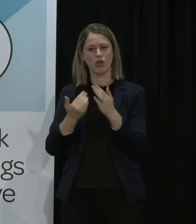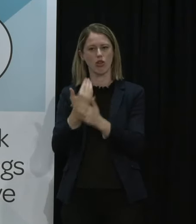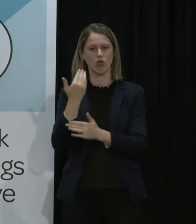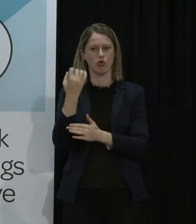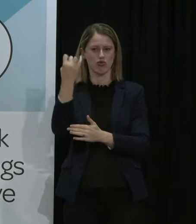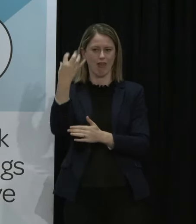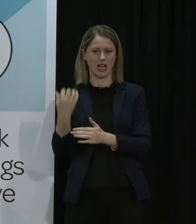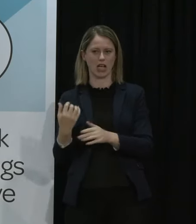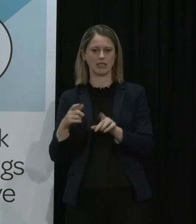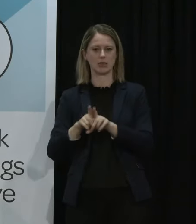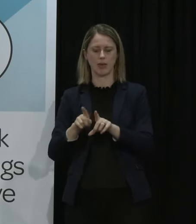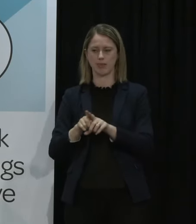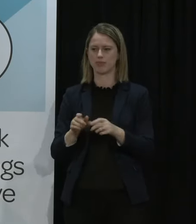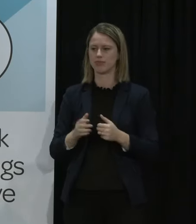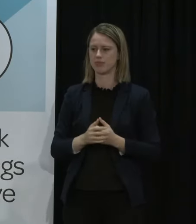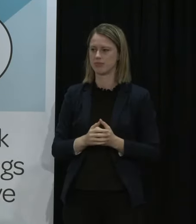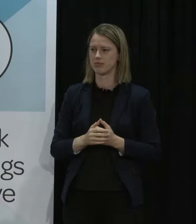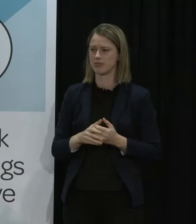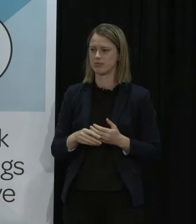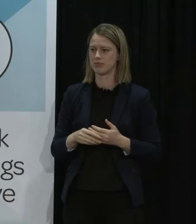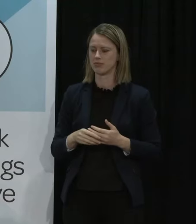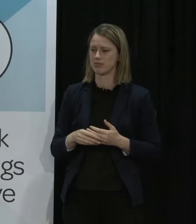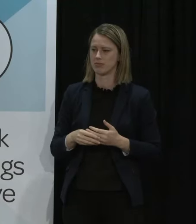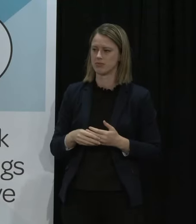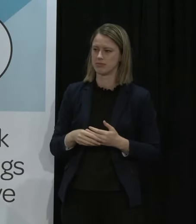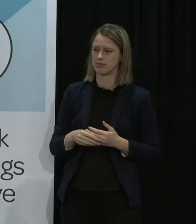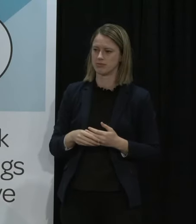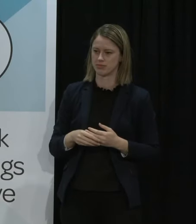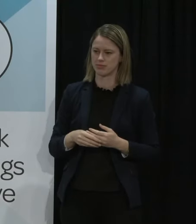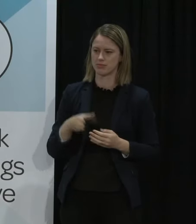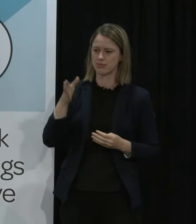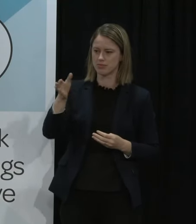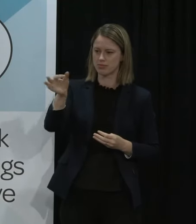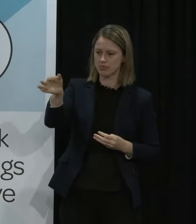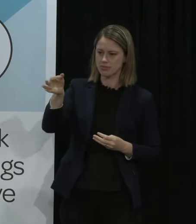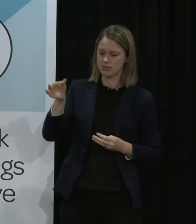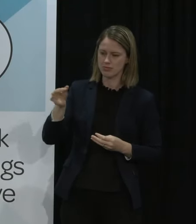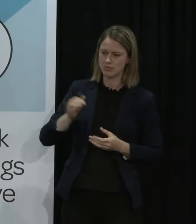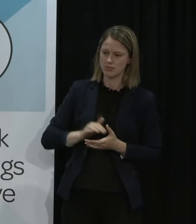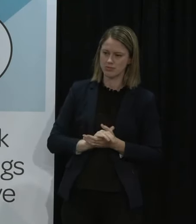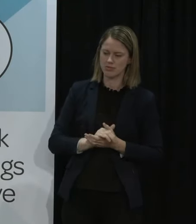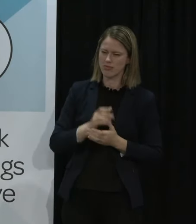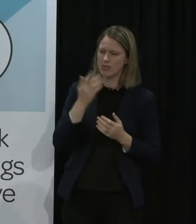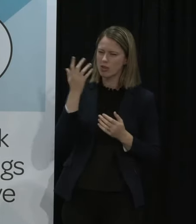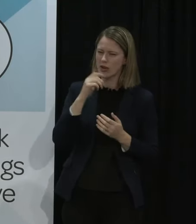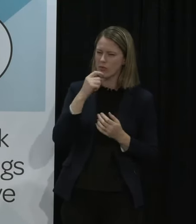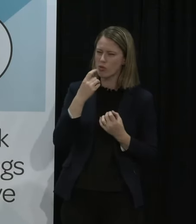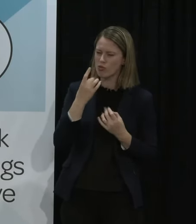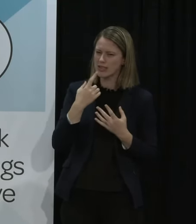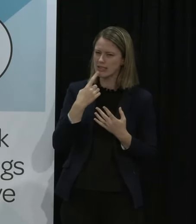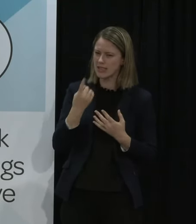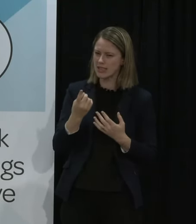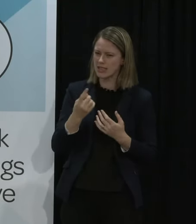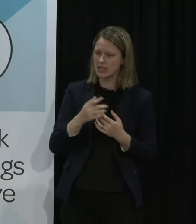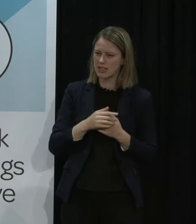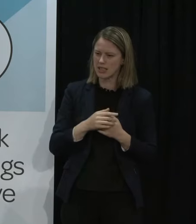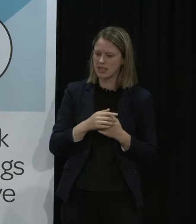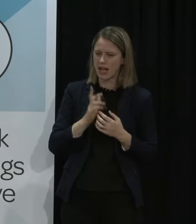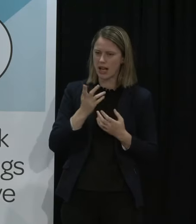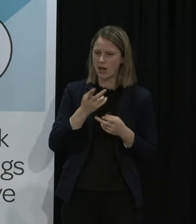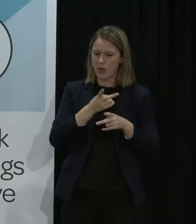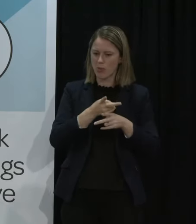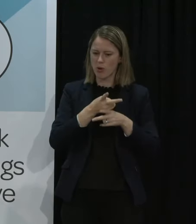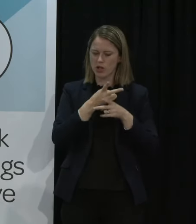protection framework okay sorry yeah Amy done there thank you I sorry forgive me before you mention this but how exactly are you sort of